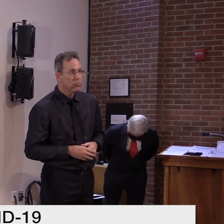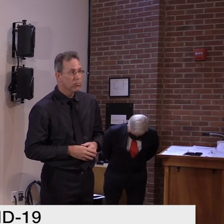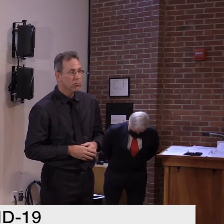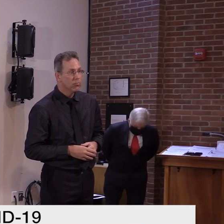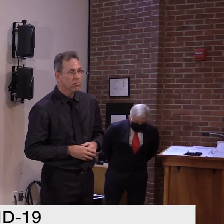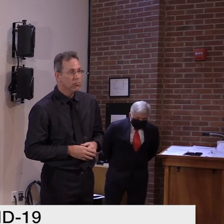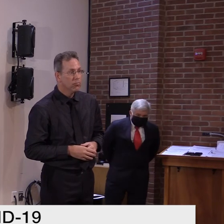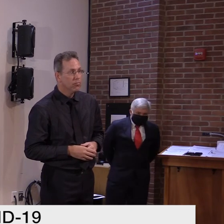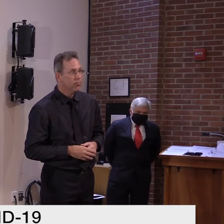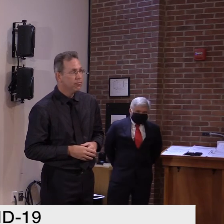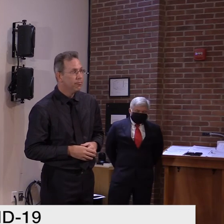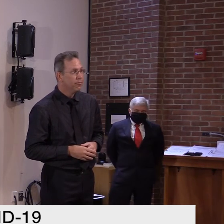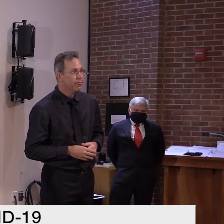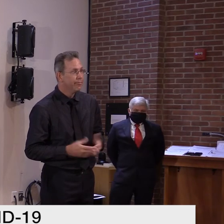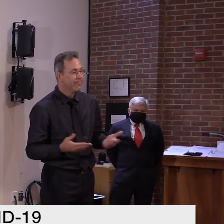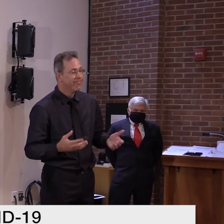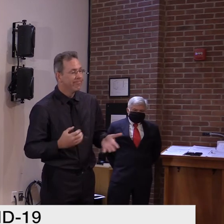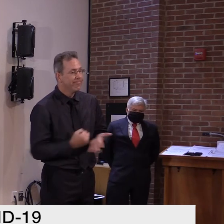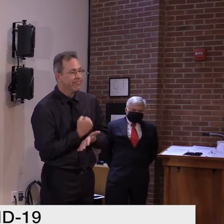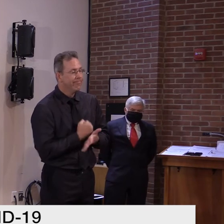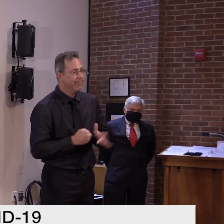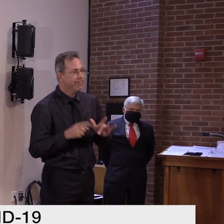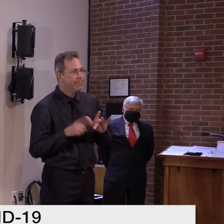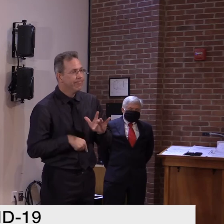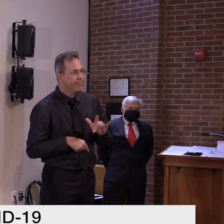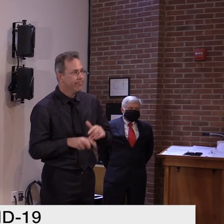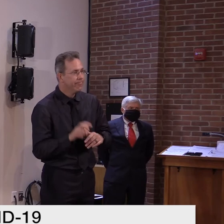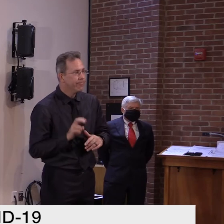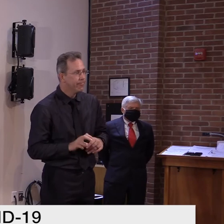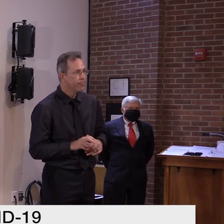Okay, we'll move to Austin, the Burlington Free Press.